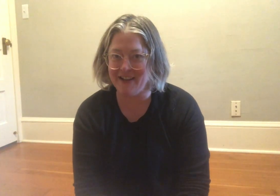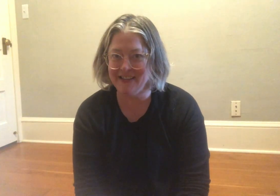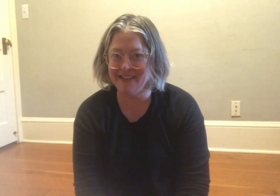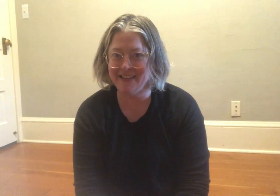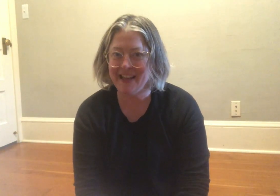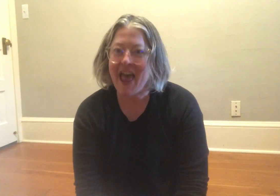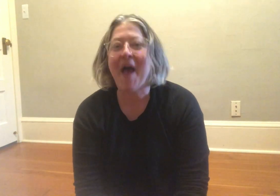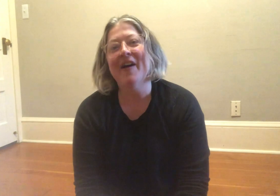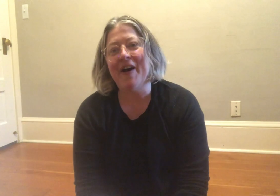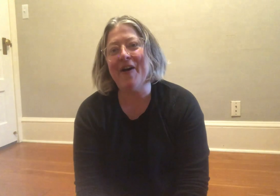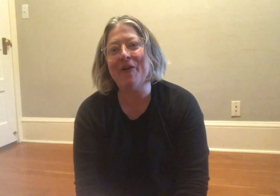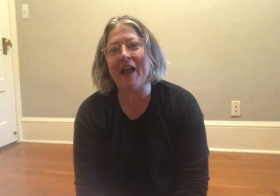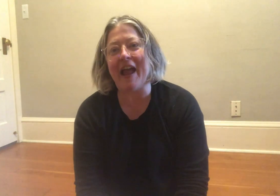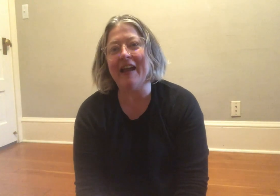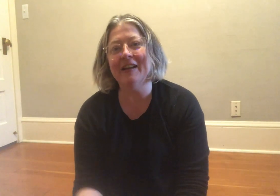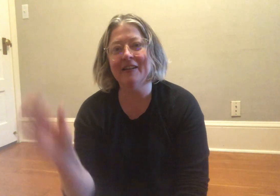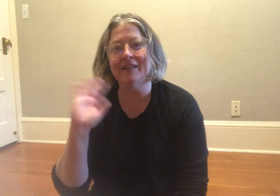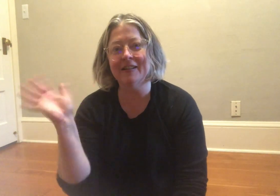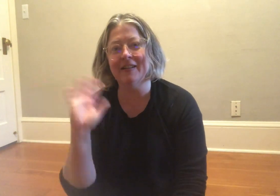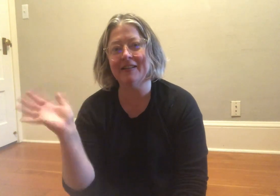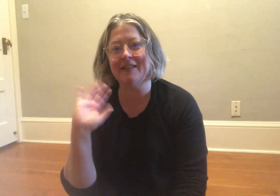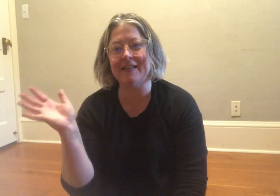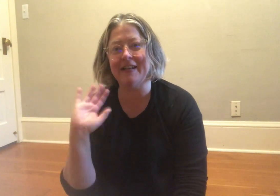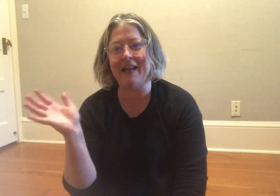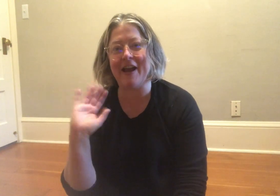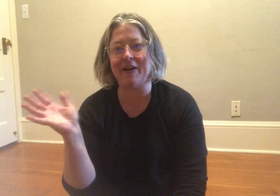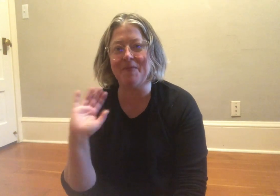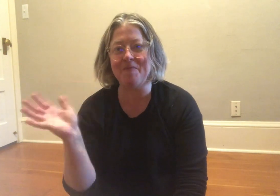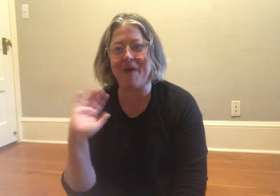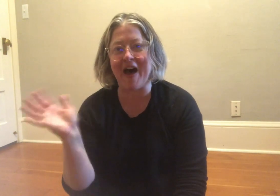okay see you later bye